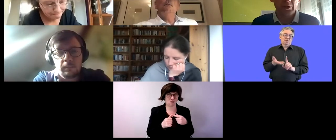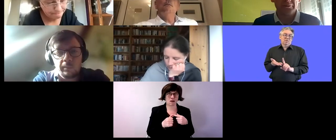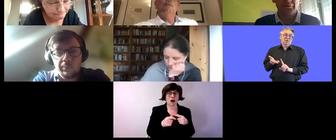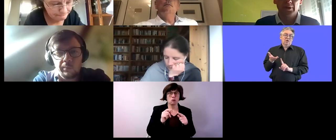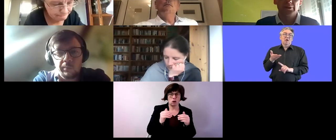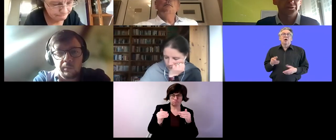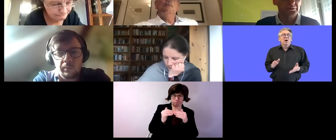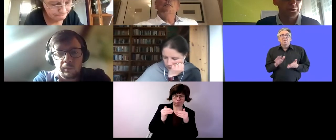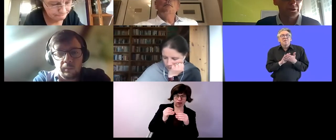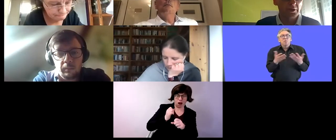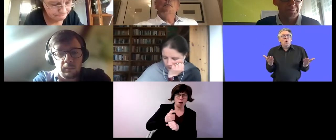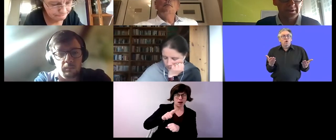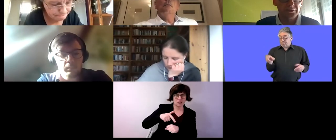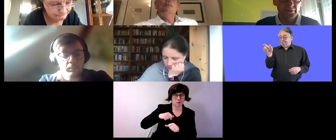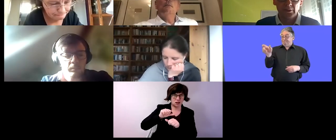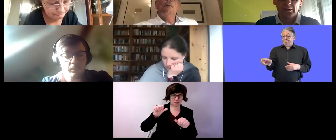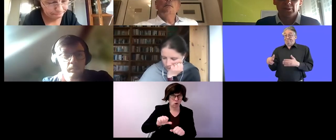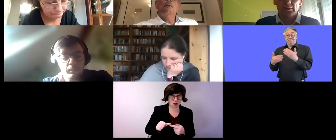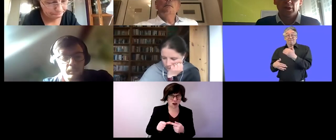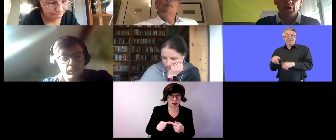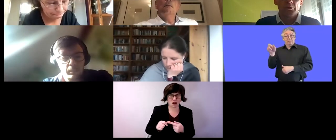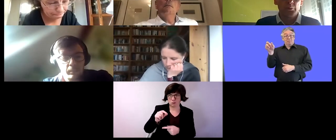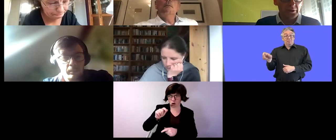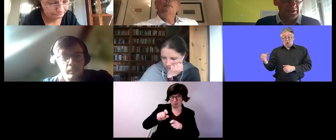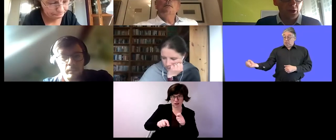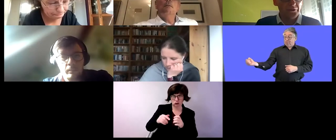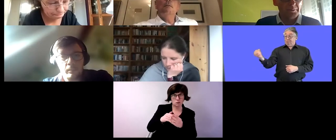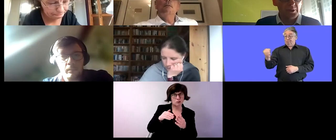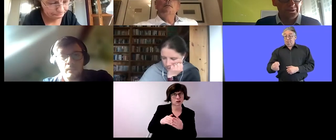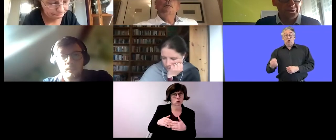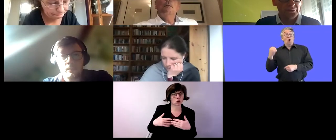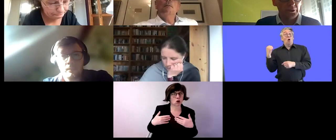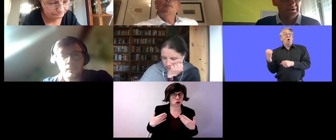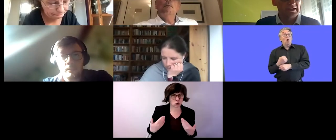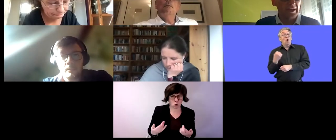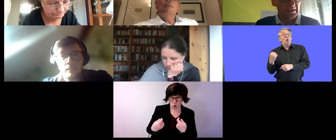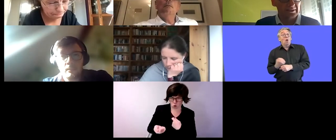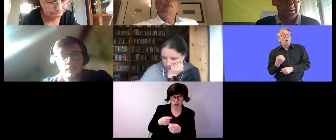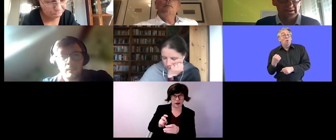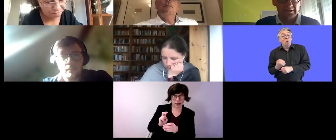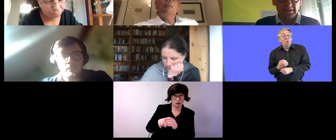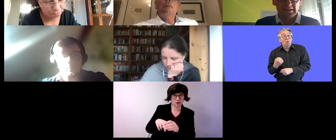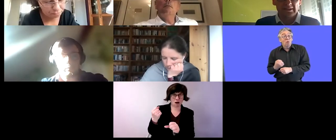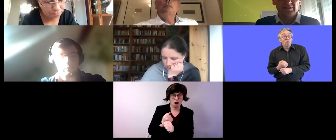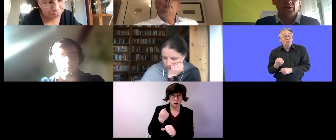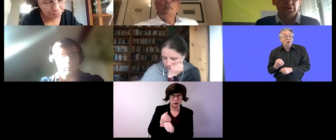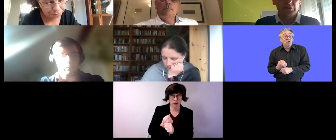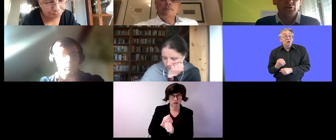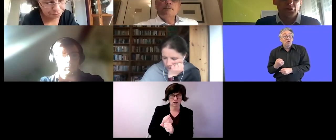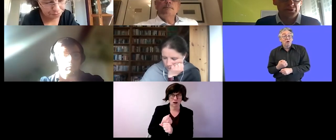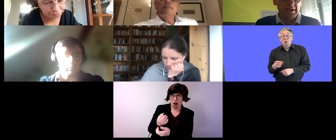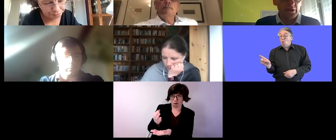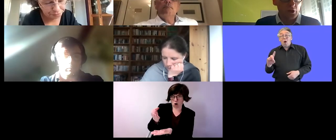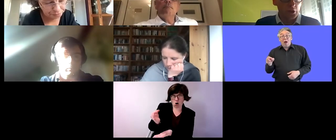payroll of customer companies are working on the premises of the client they are